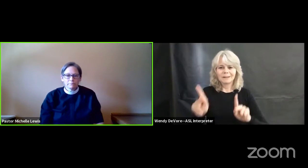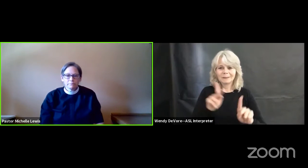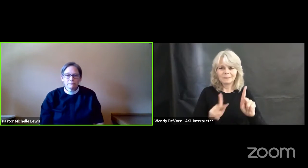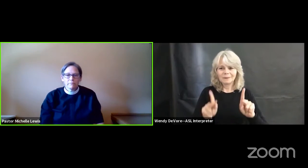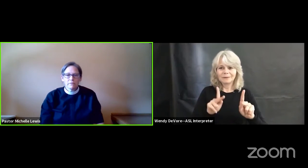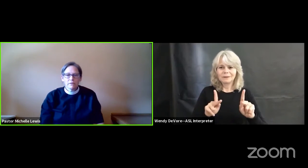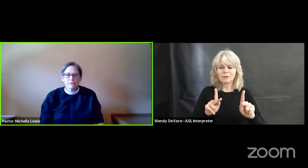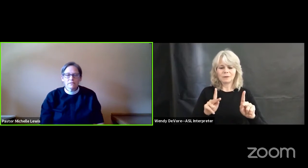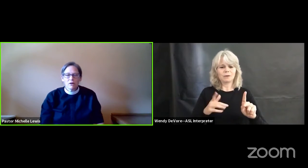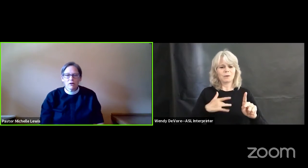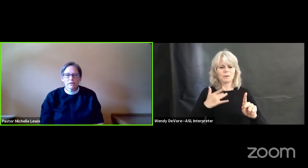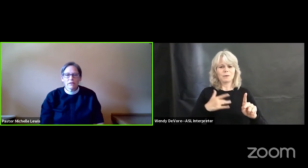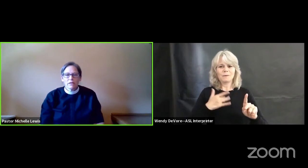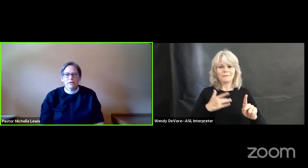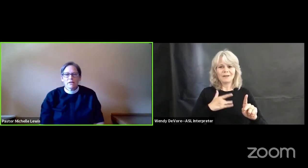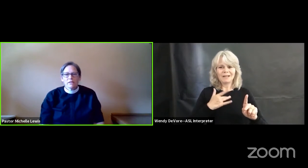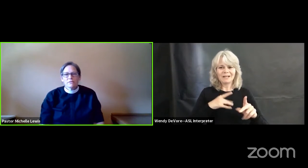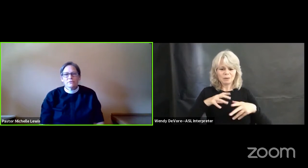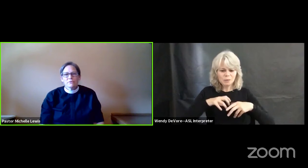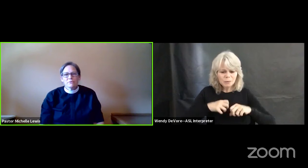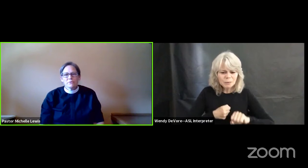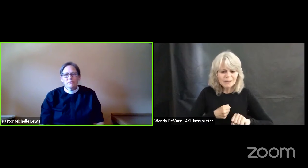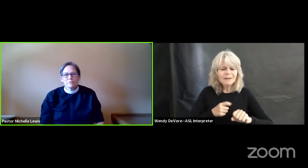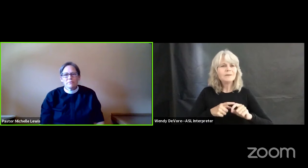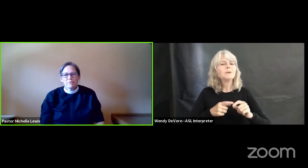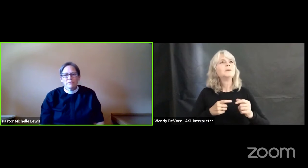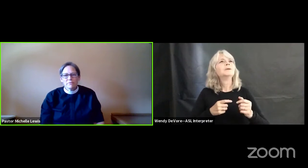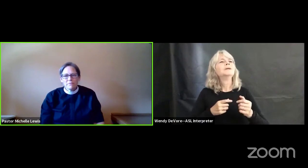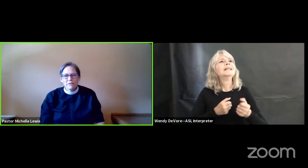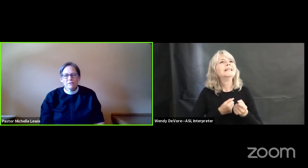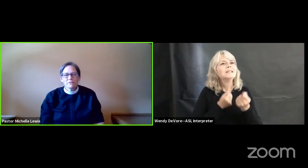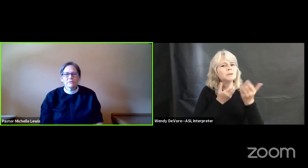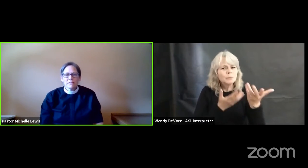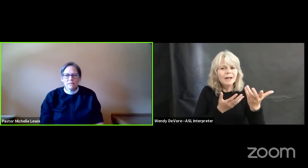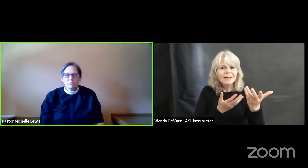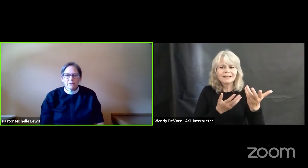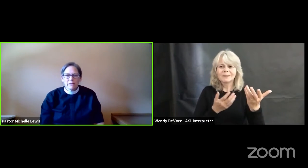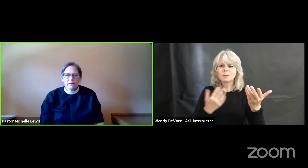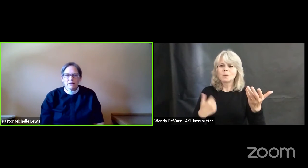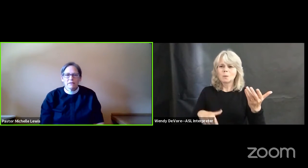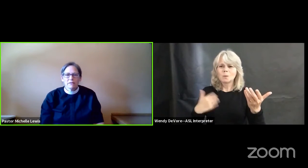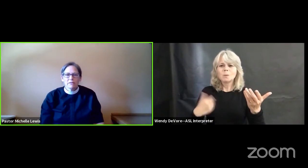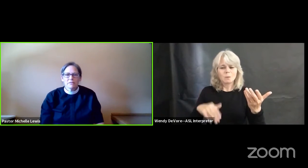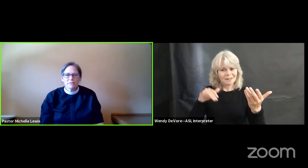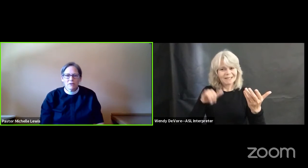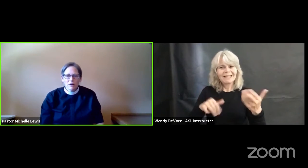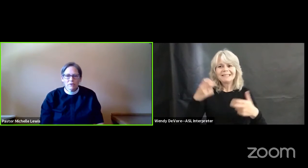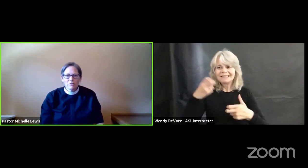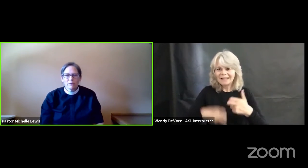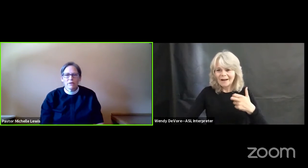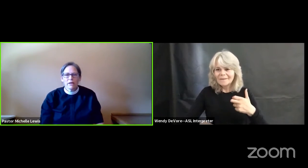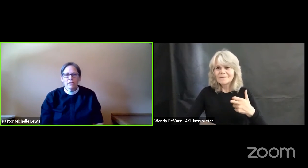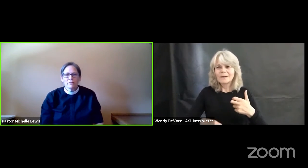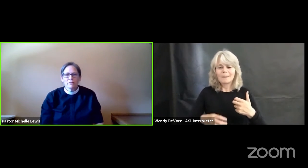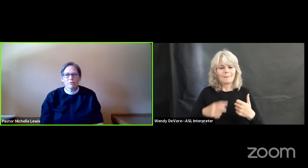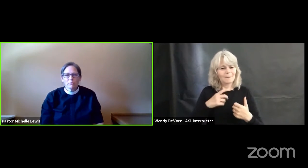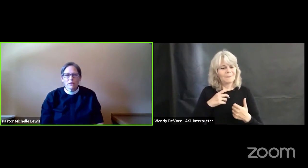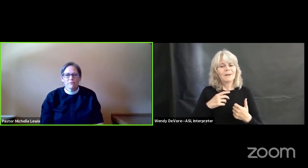it is hard to feel deeply the sorrow and the grief